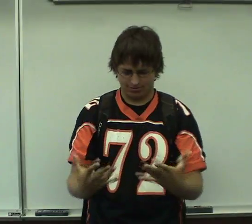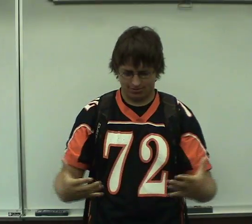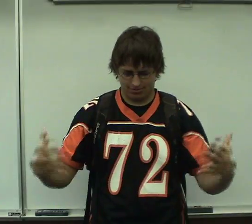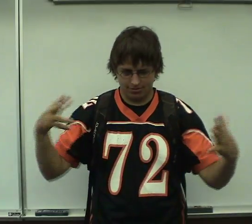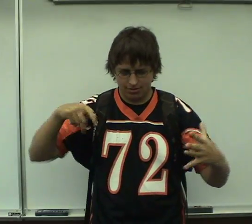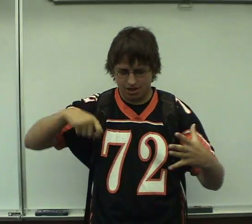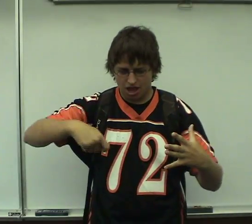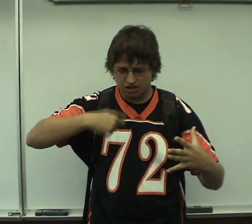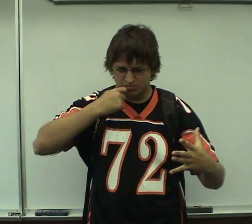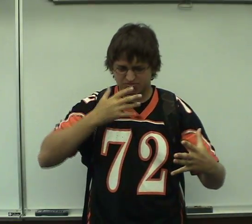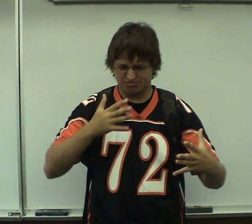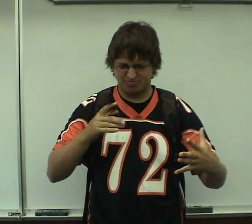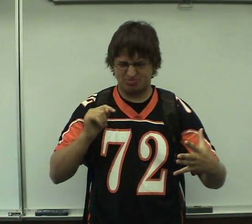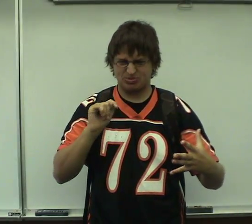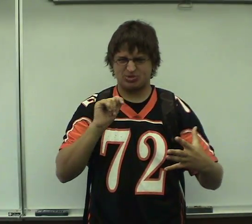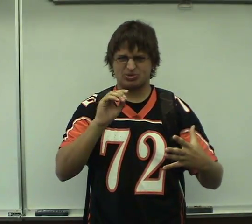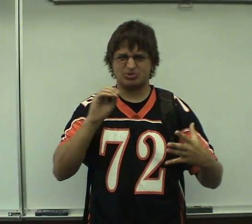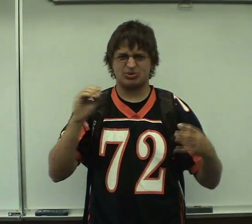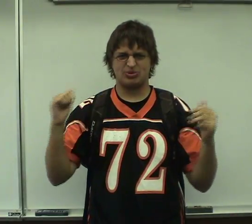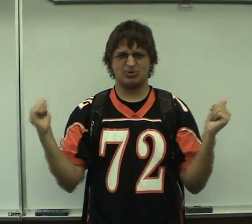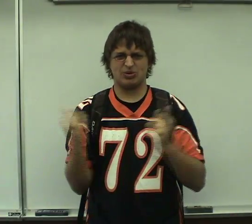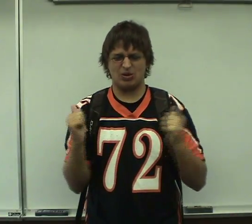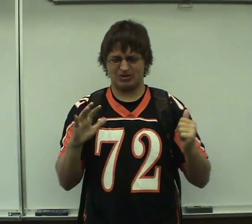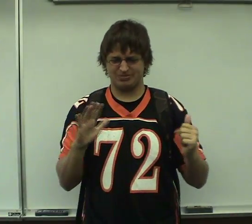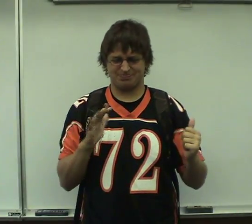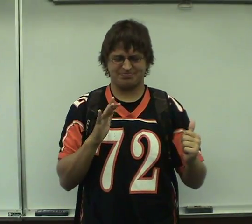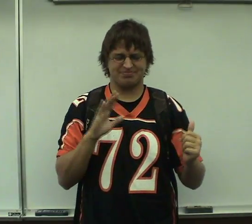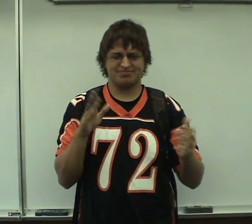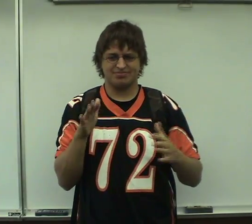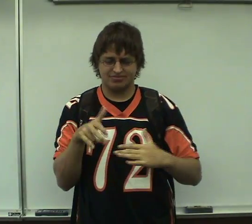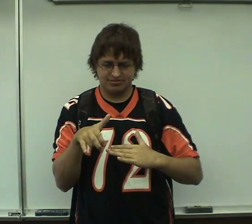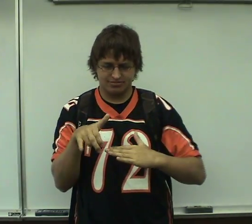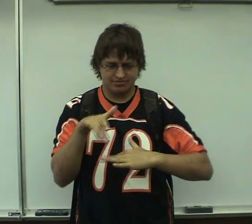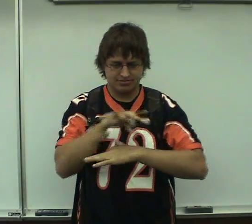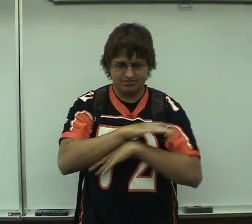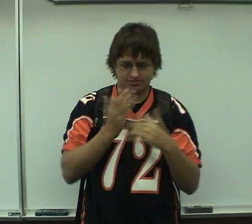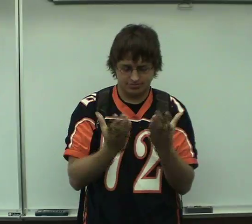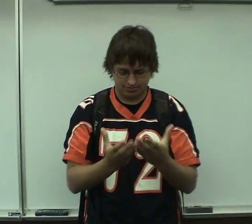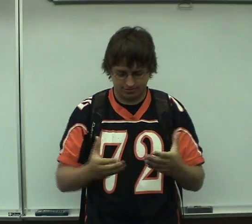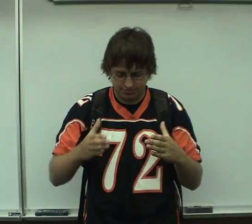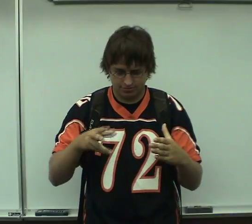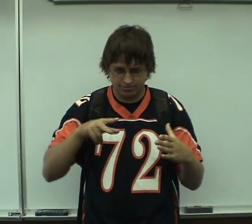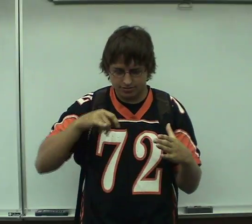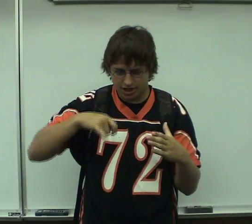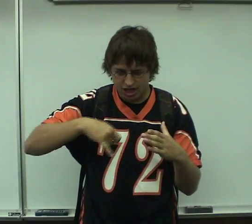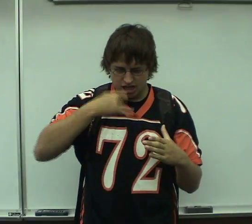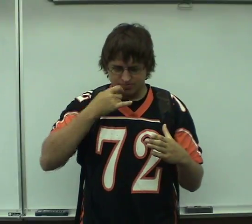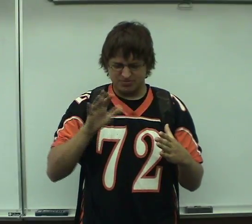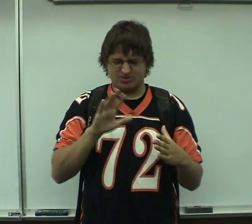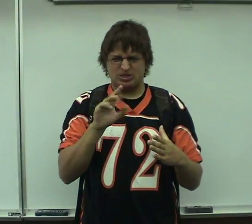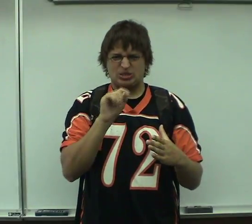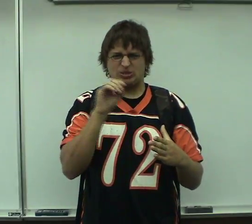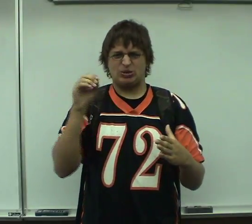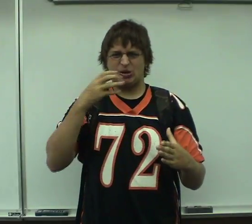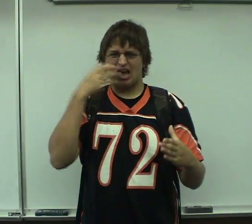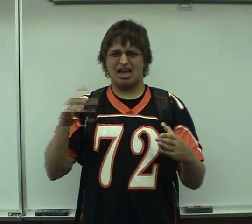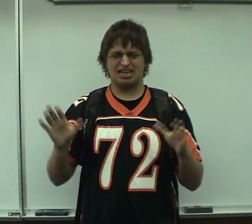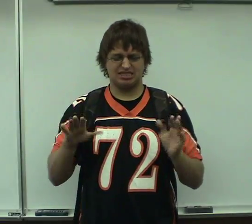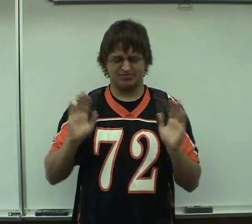I don't know. Okay. Scoot over this way. Scoot over this way!